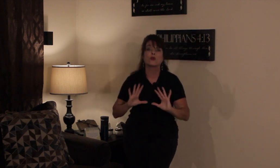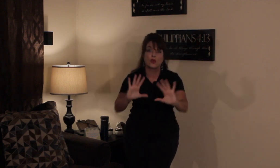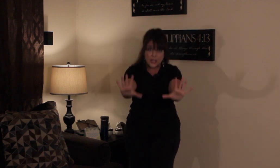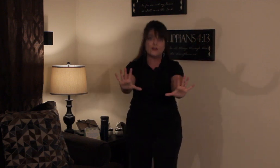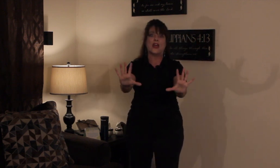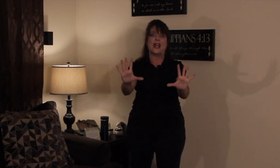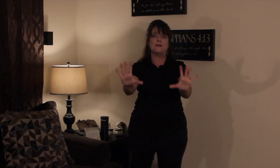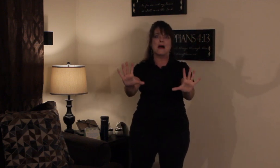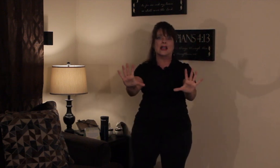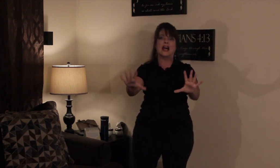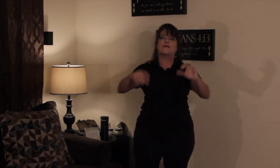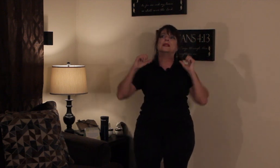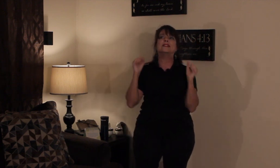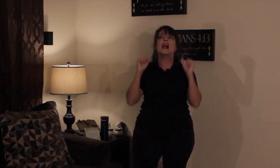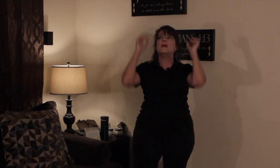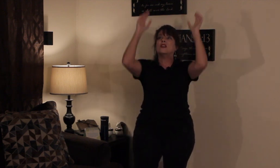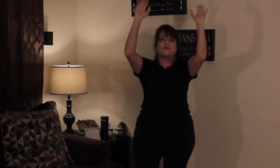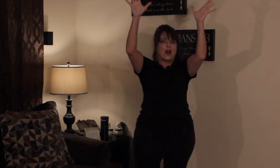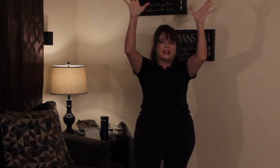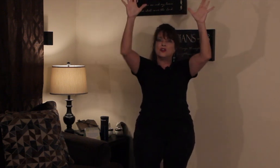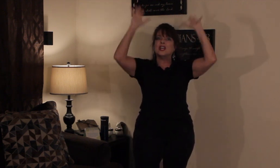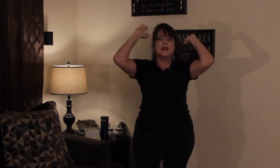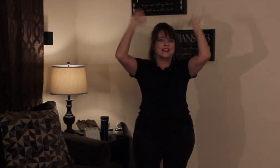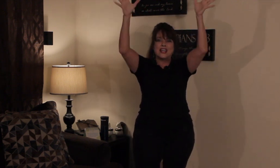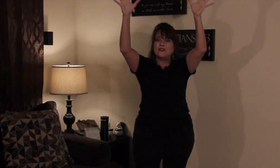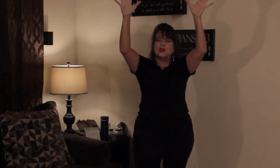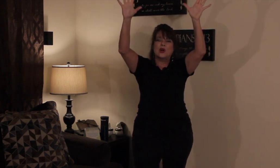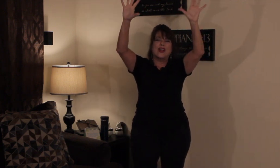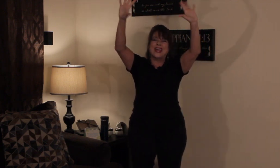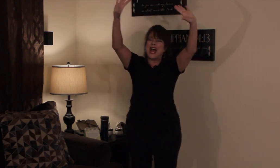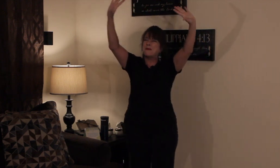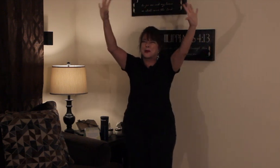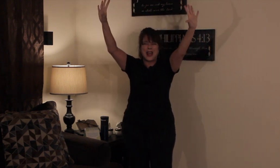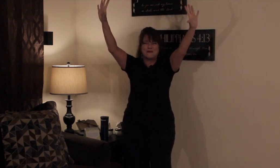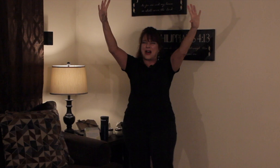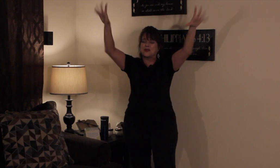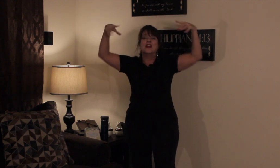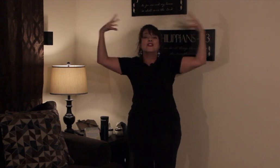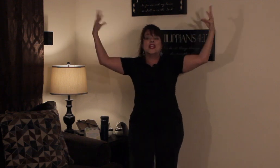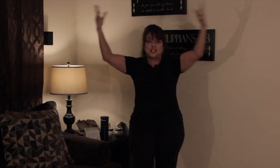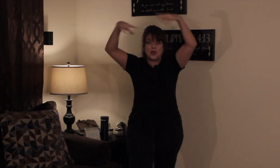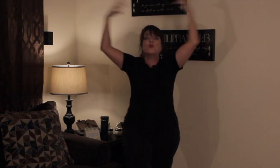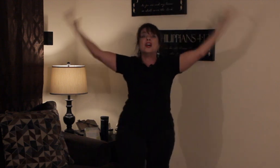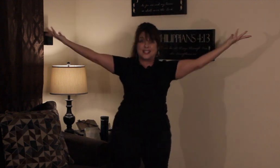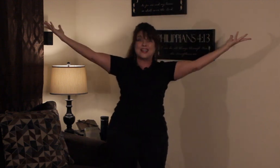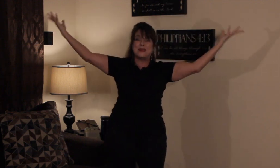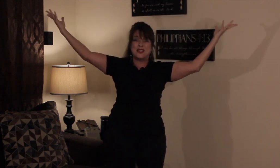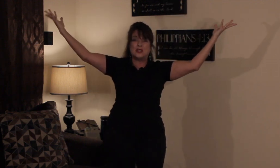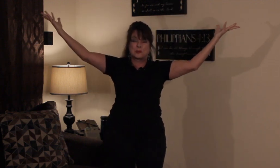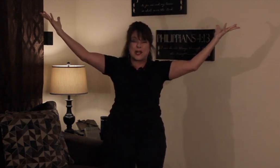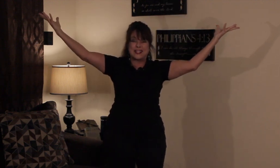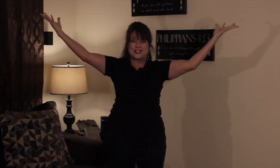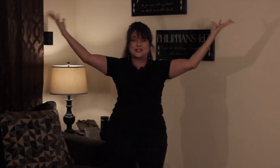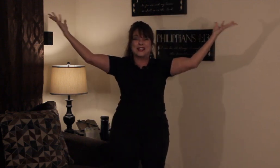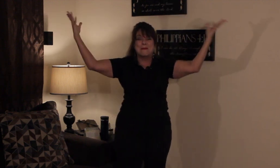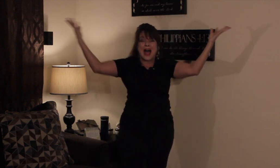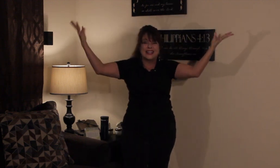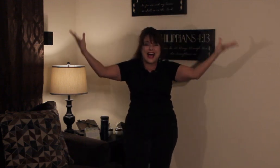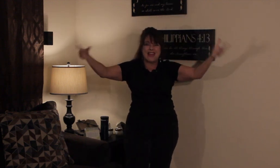rid of that in my life. Please help me to follow you and give you glory. And I pray, Father, that you would give me those breakthroughs in my life